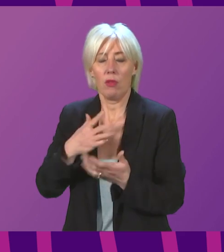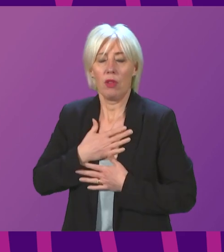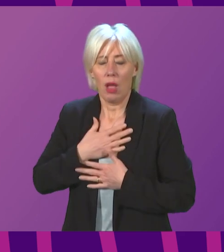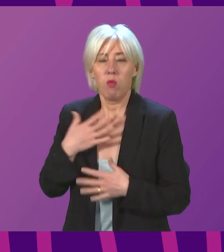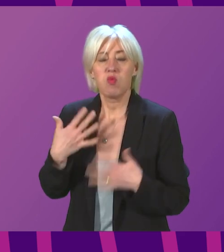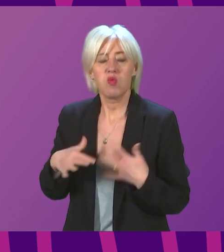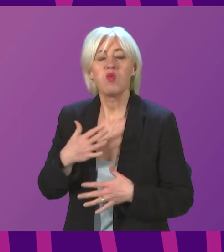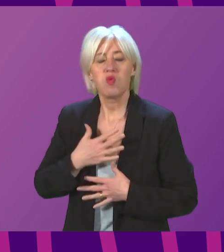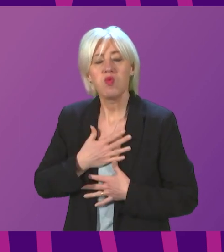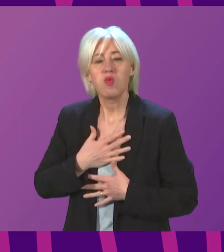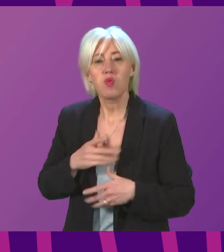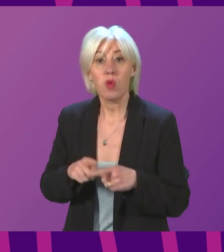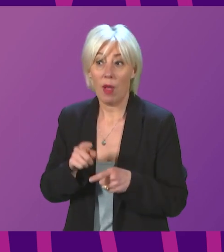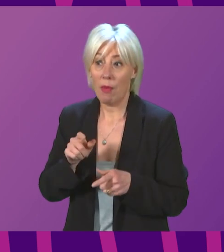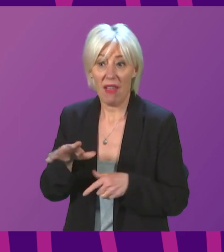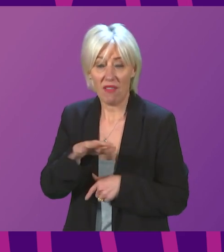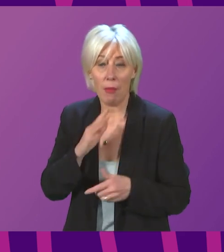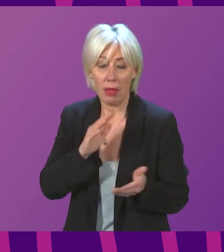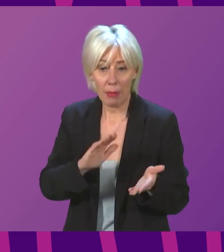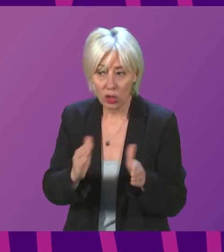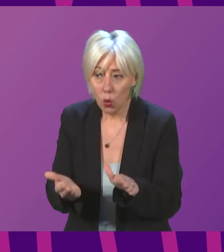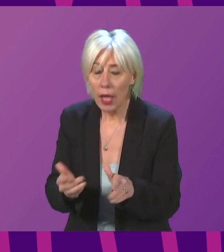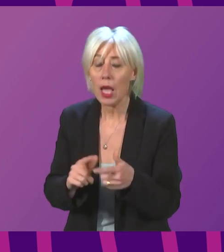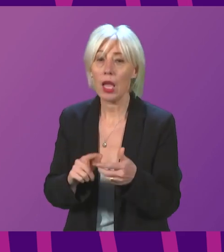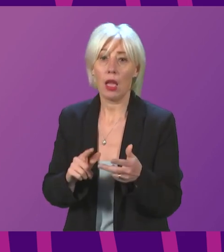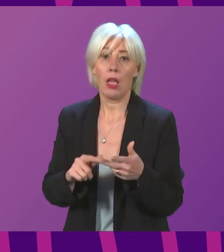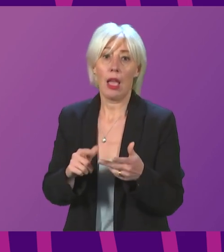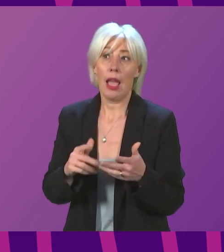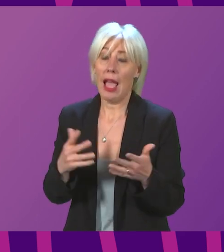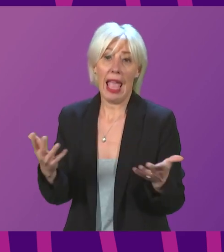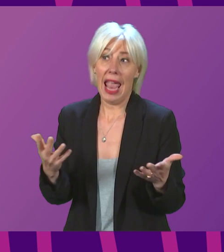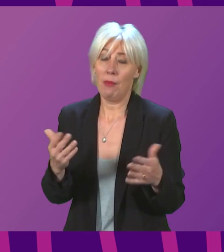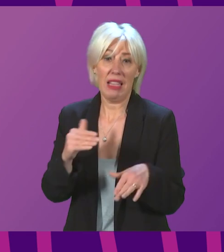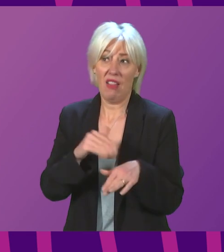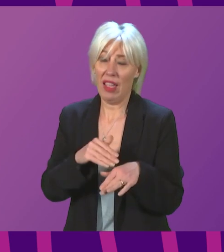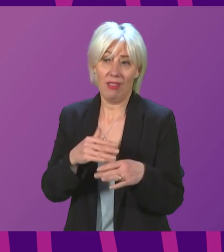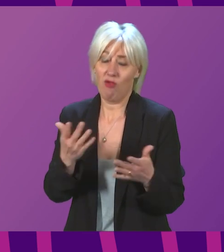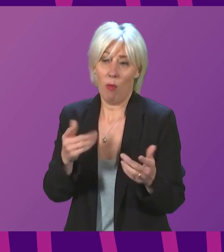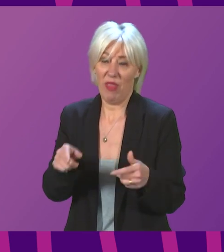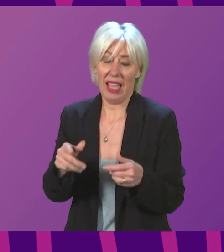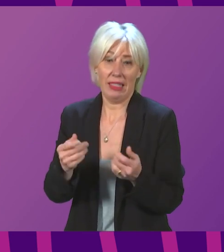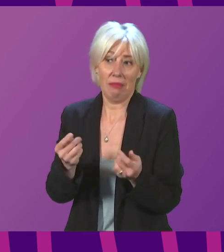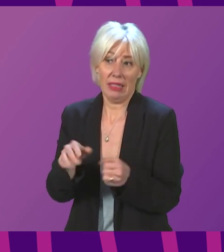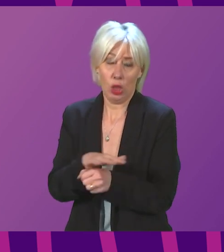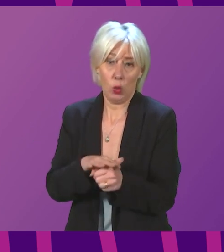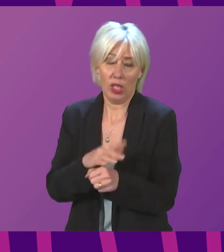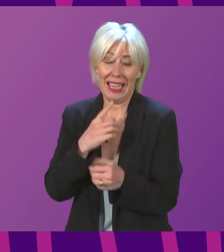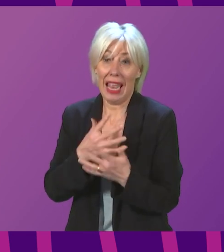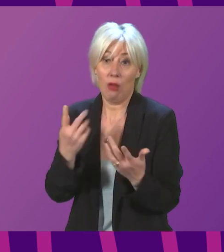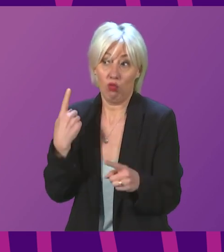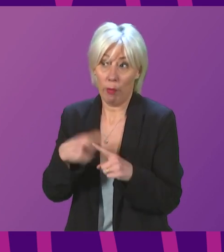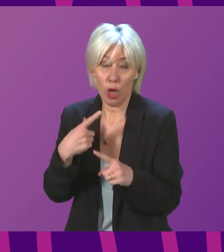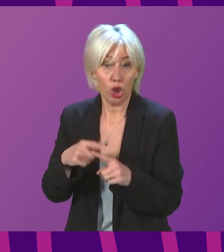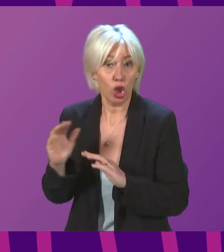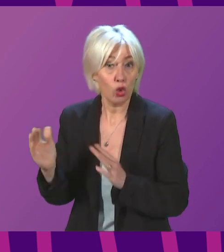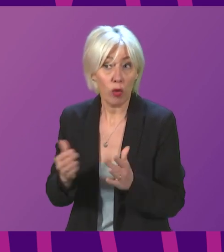all those who lost loved ones and those affected in any way. But also, yes, the emergency services, those who responded